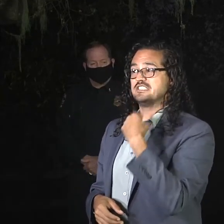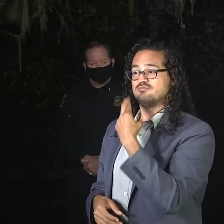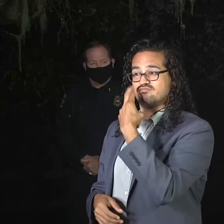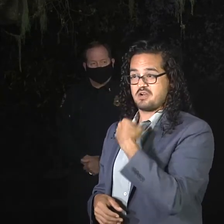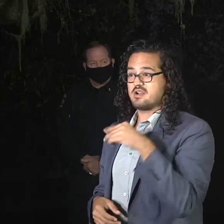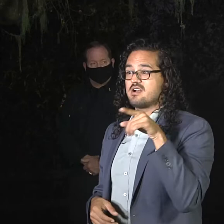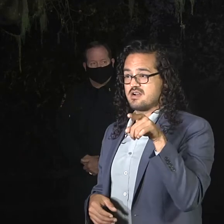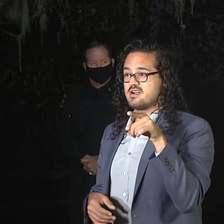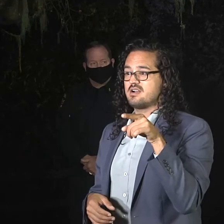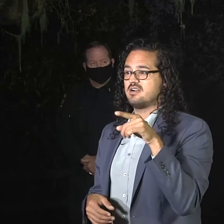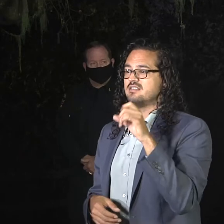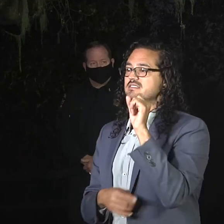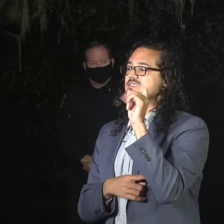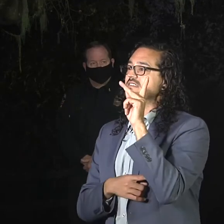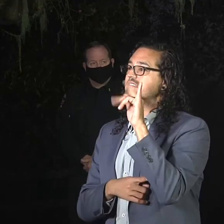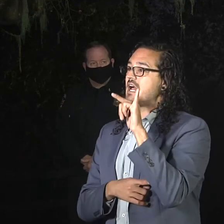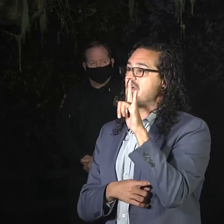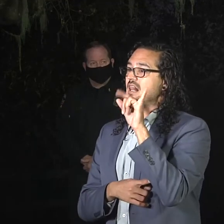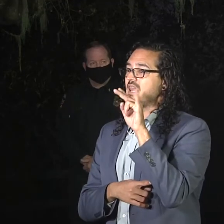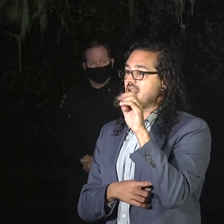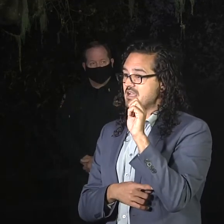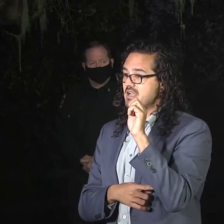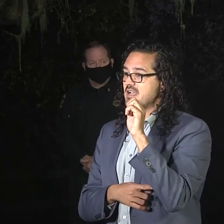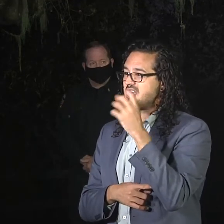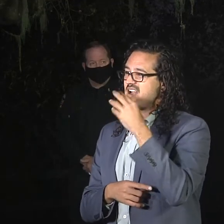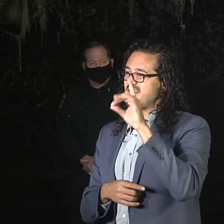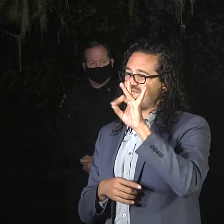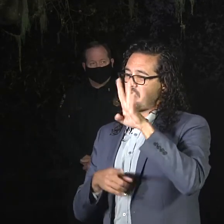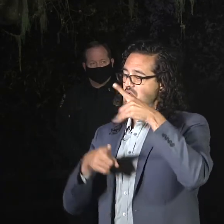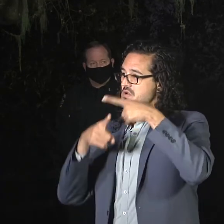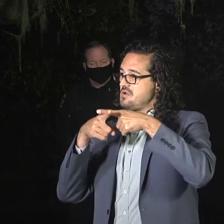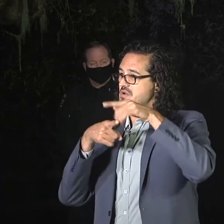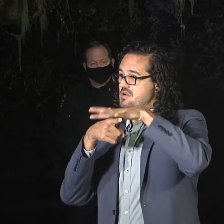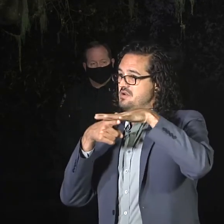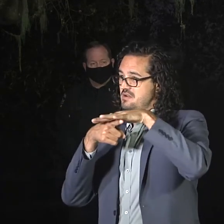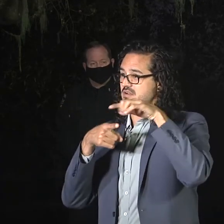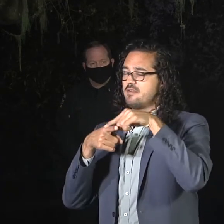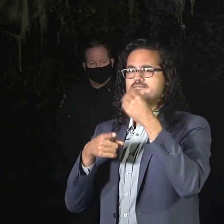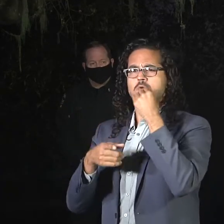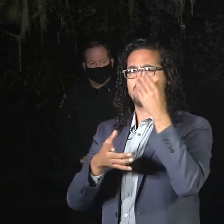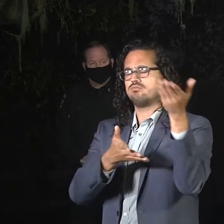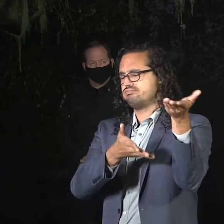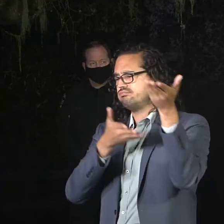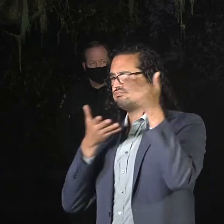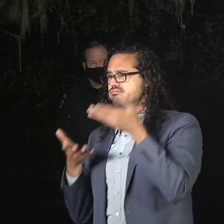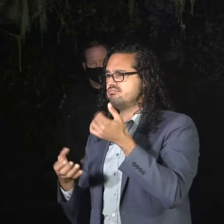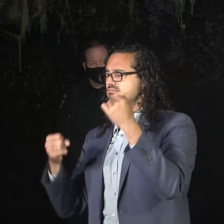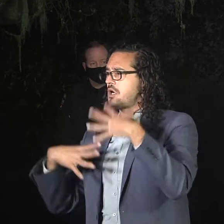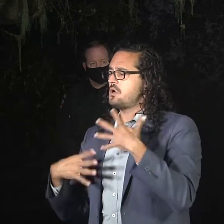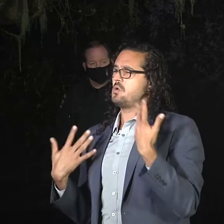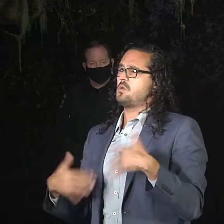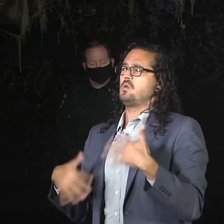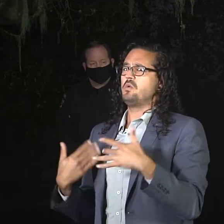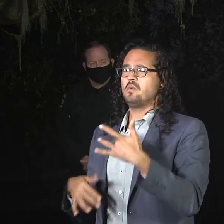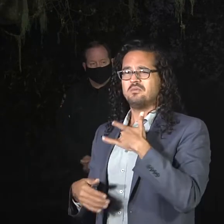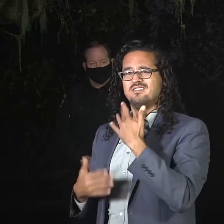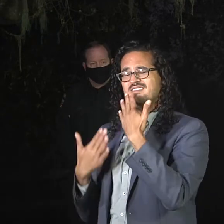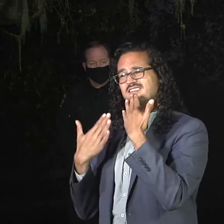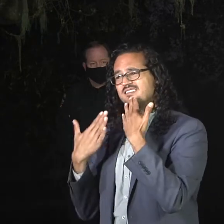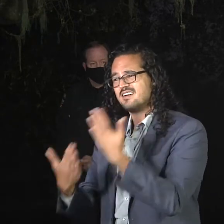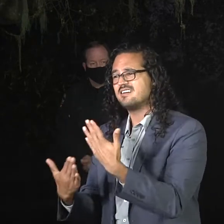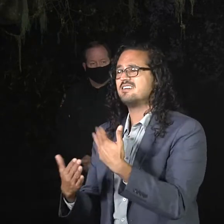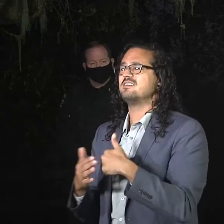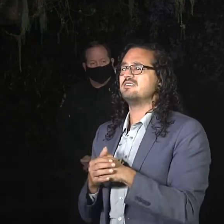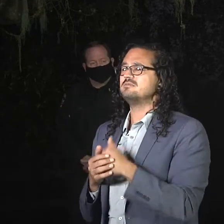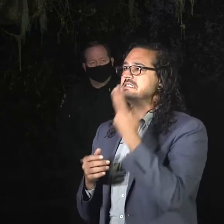And it's just incredibly motivating. Our first responders and support staff see these messages and these comments. We've seen signs as well out in the community.